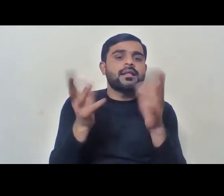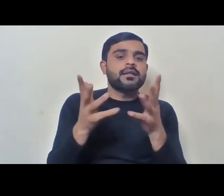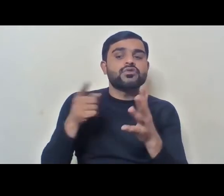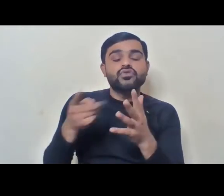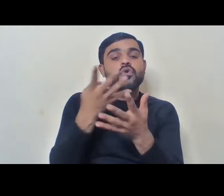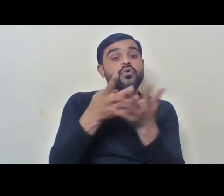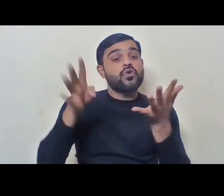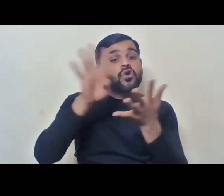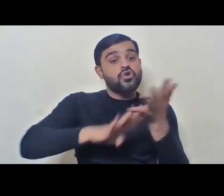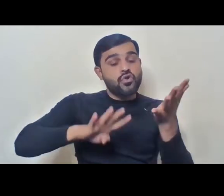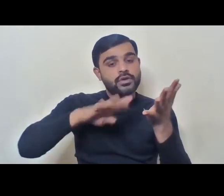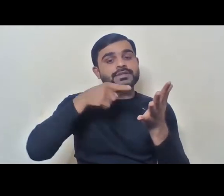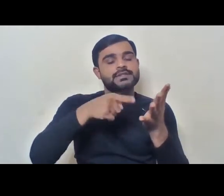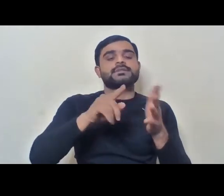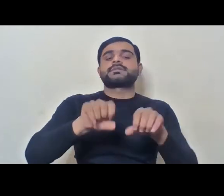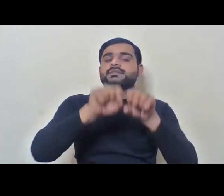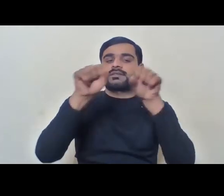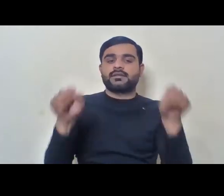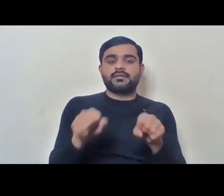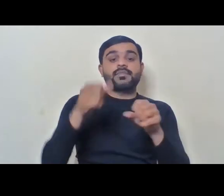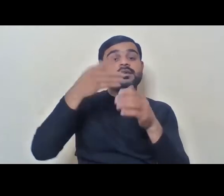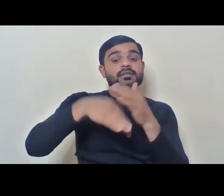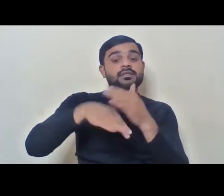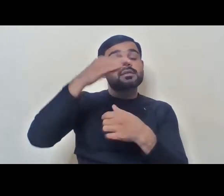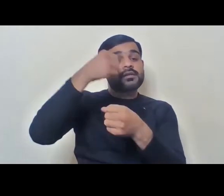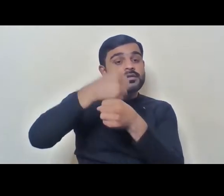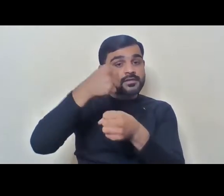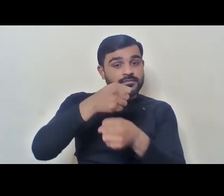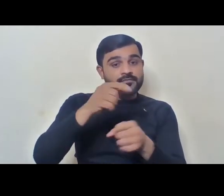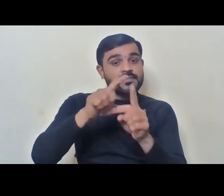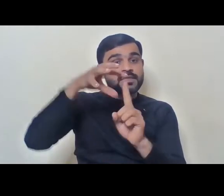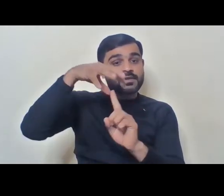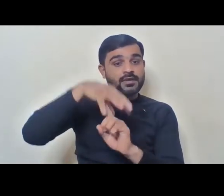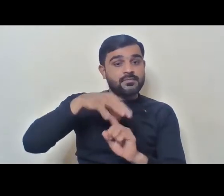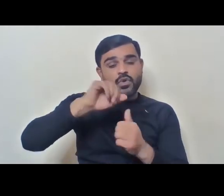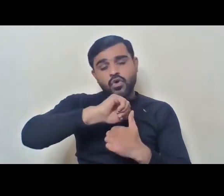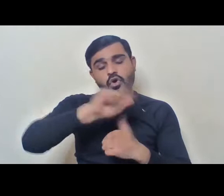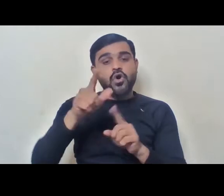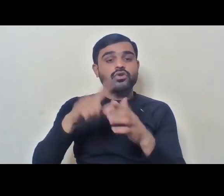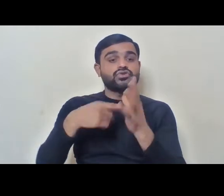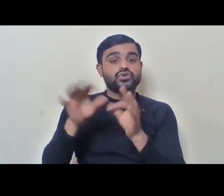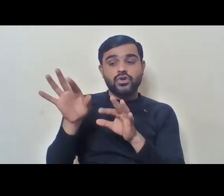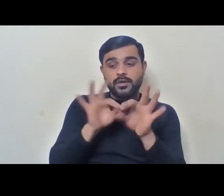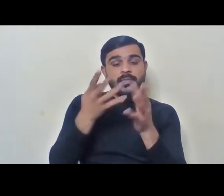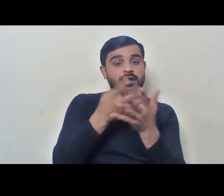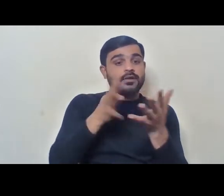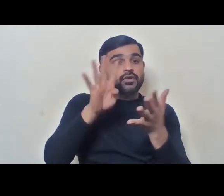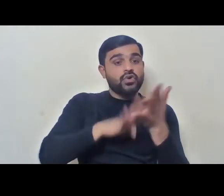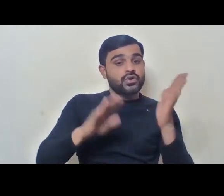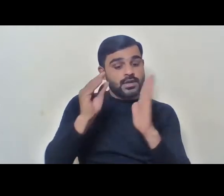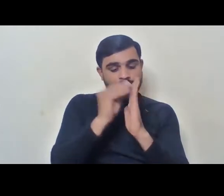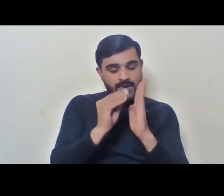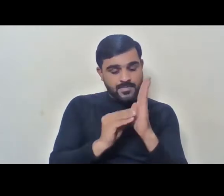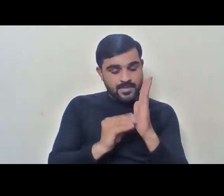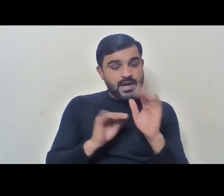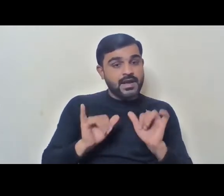roaster system. So in the government departments in each post, there is a roaster maintained, and the